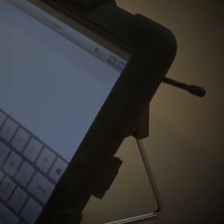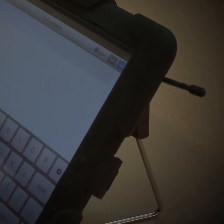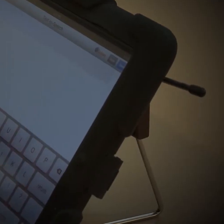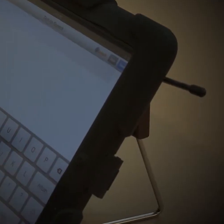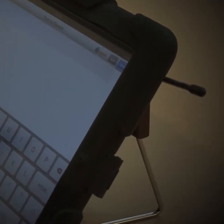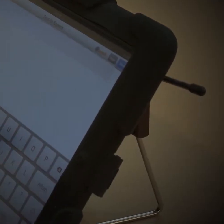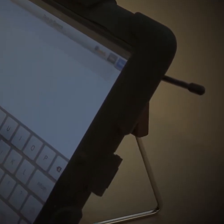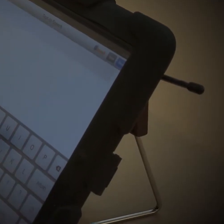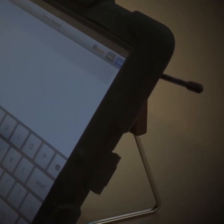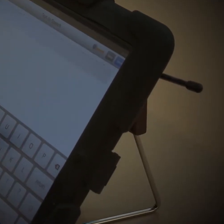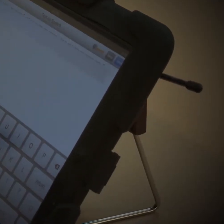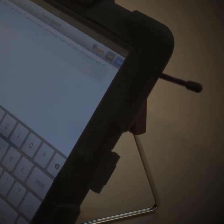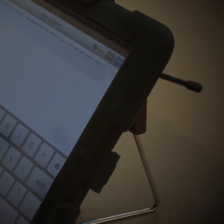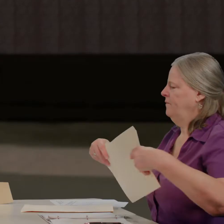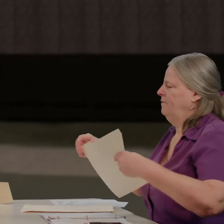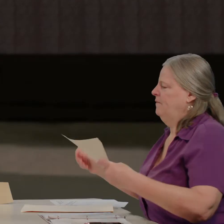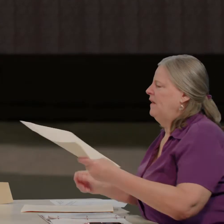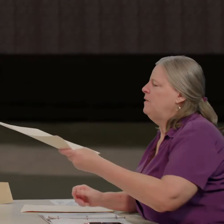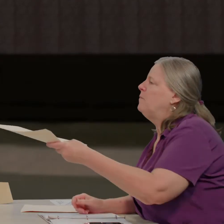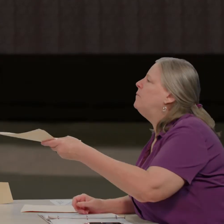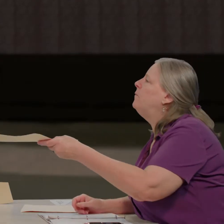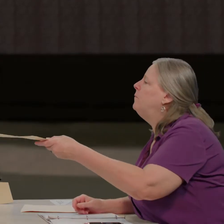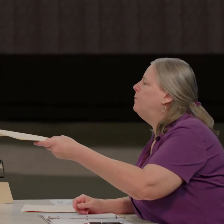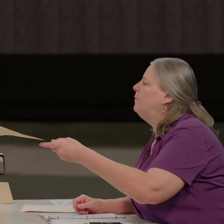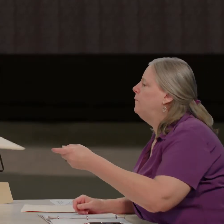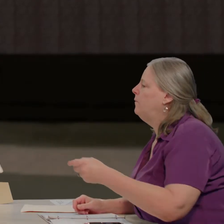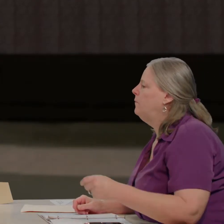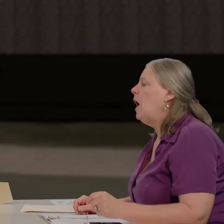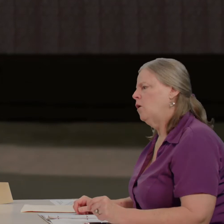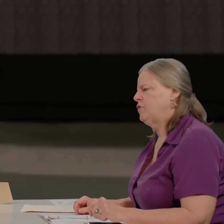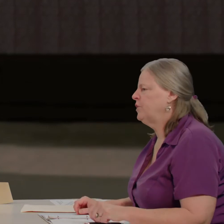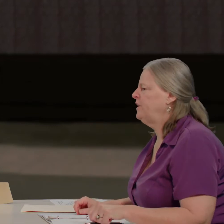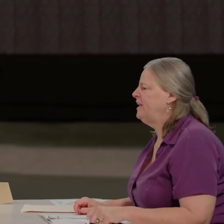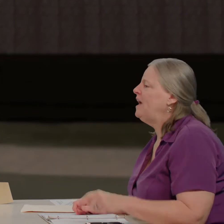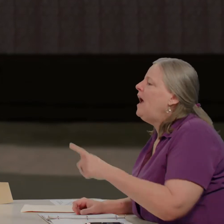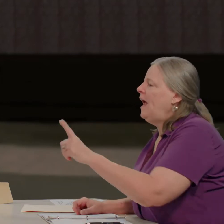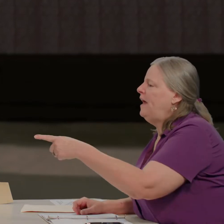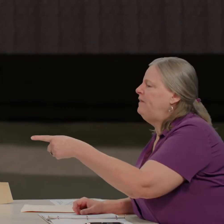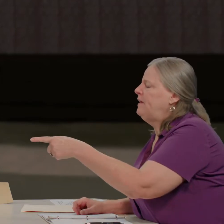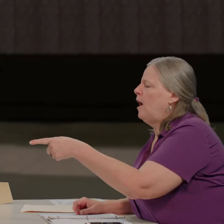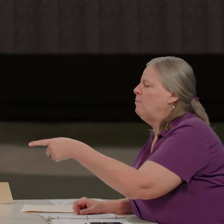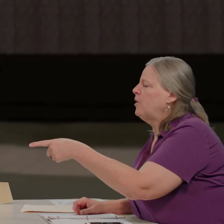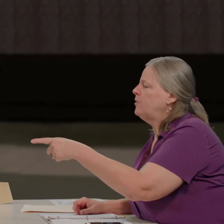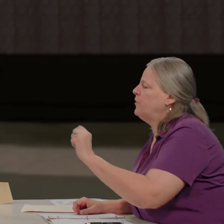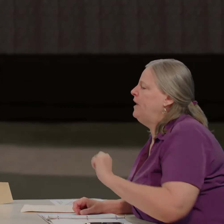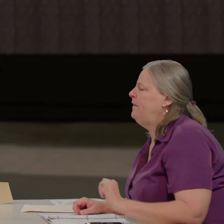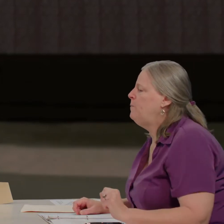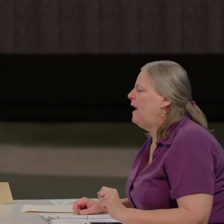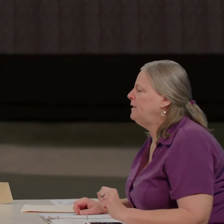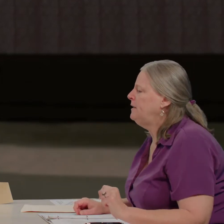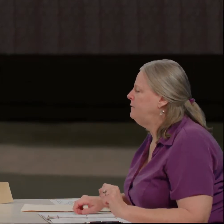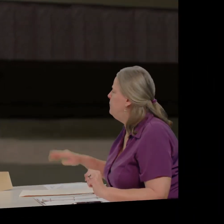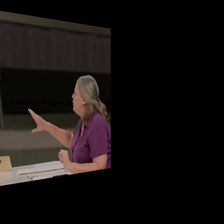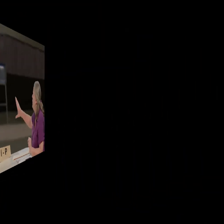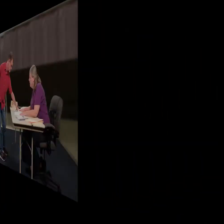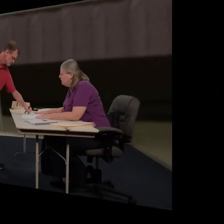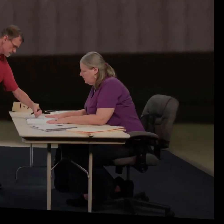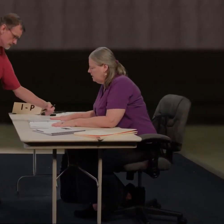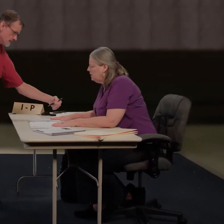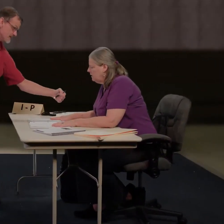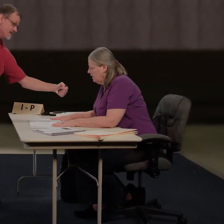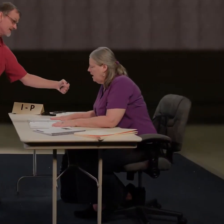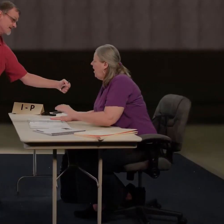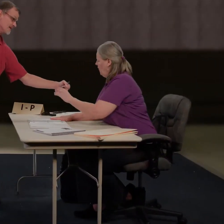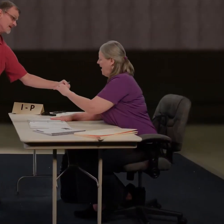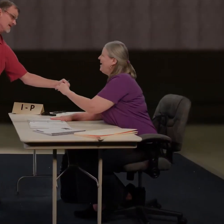Although you may think you are being polite or helpful, many people with disabilities do not want or need assistance. If you try to help a